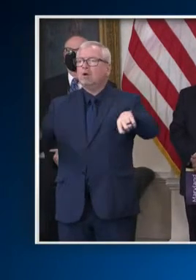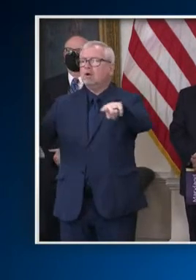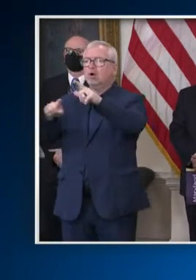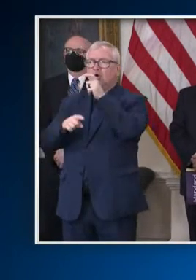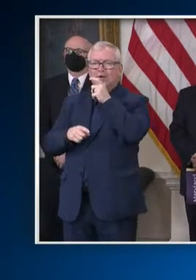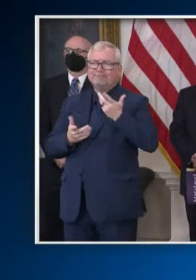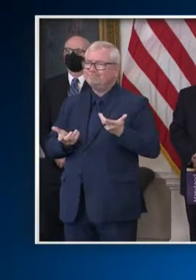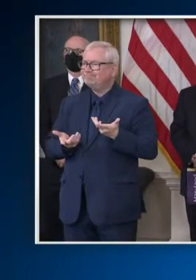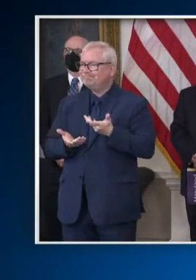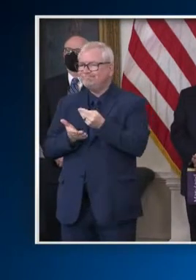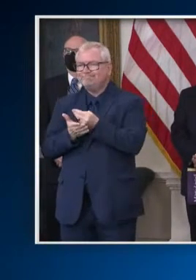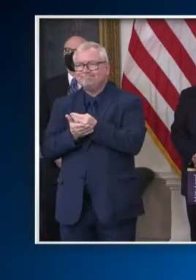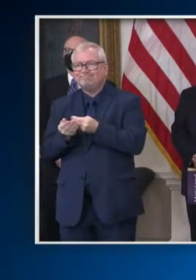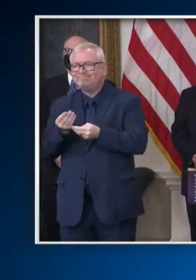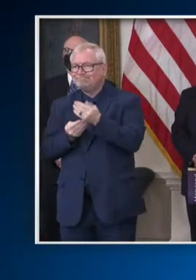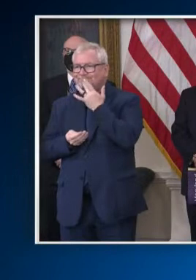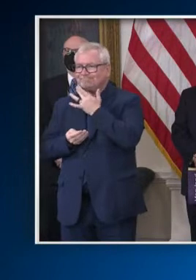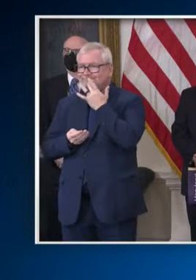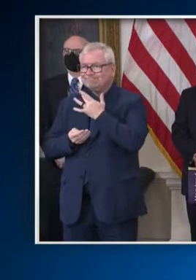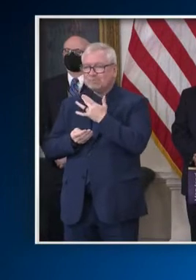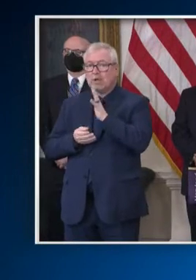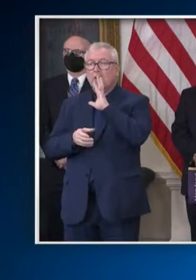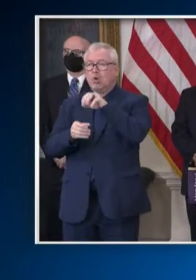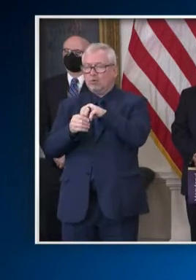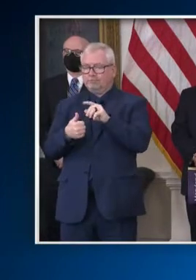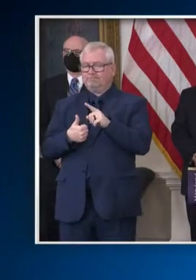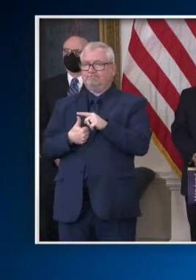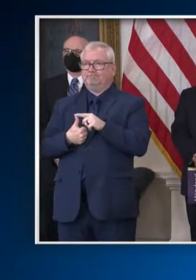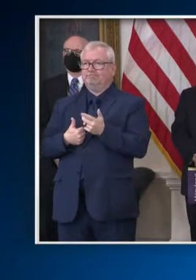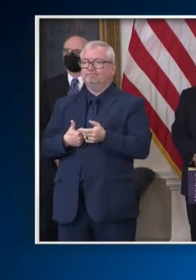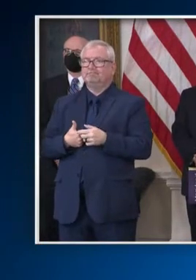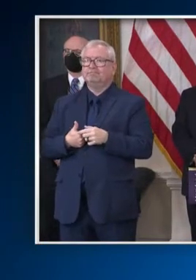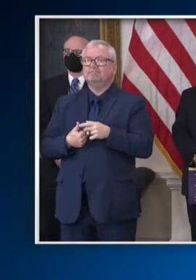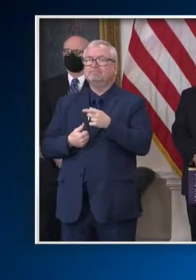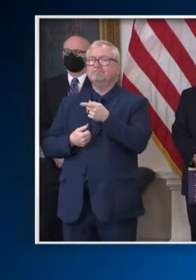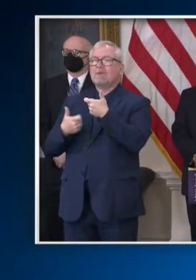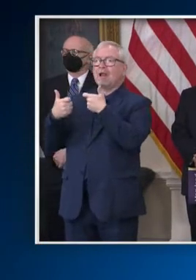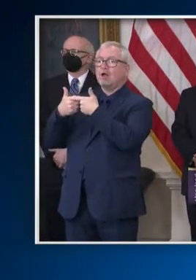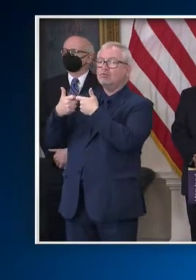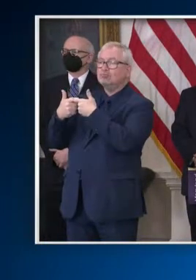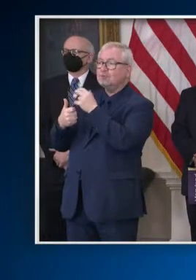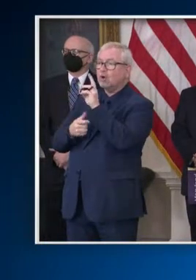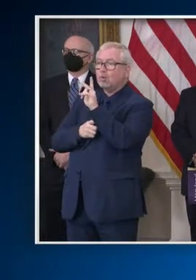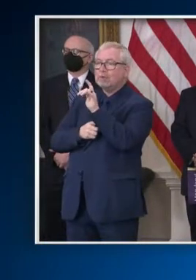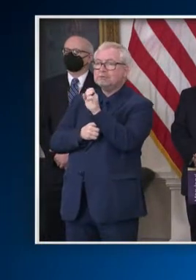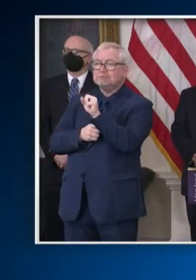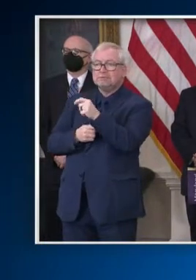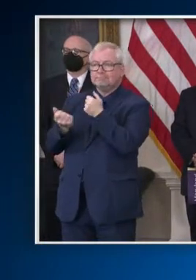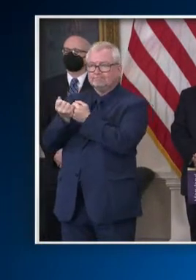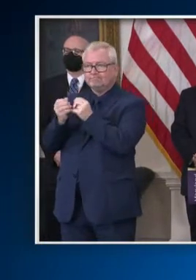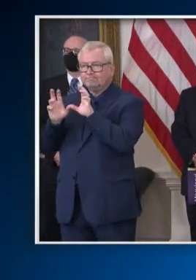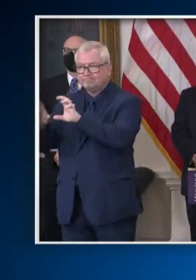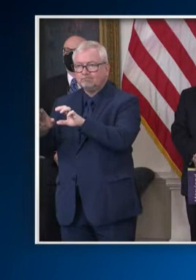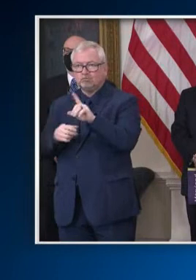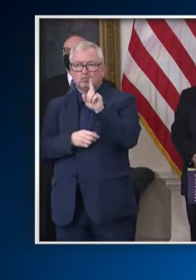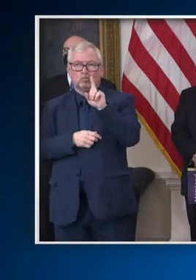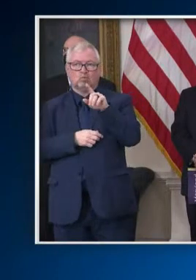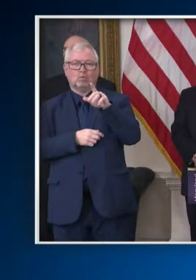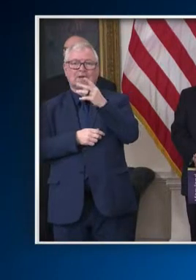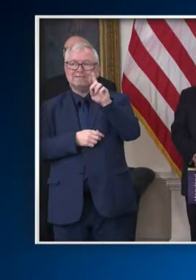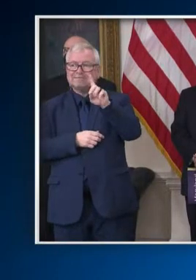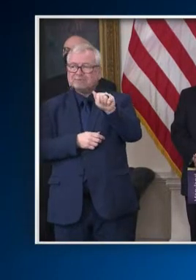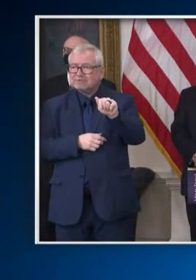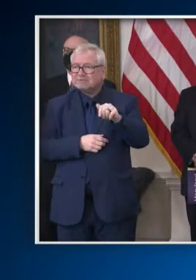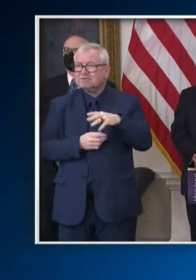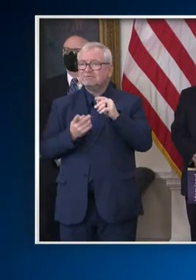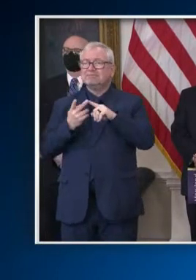including recipients of electric and utility assistance, temporary disability assistance, and the Supplemental